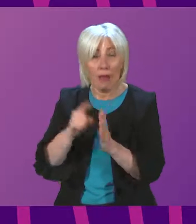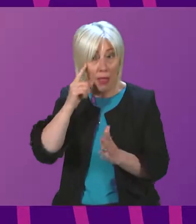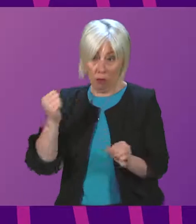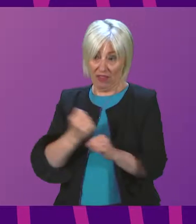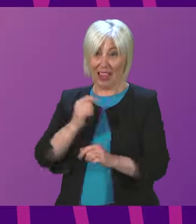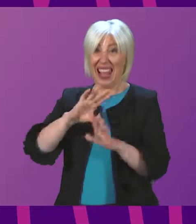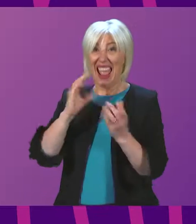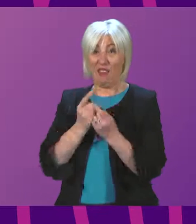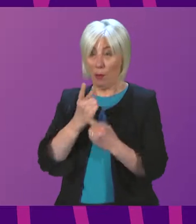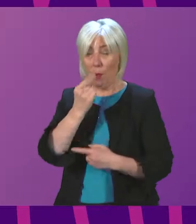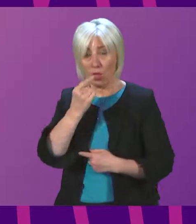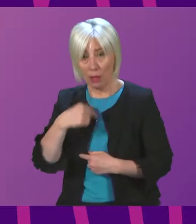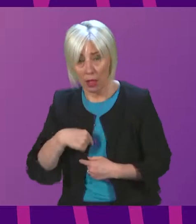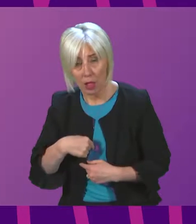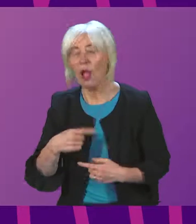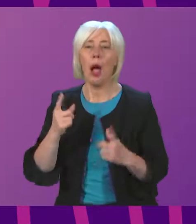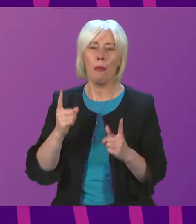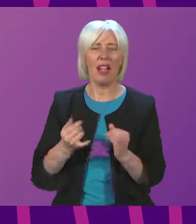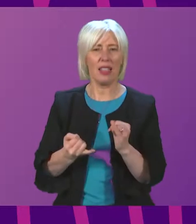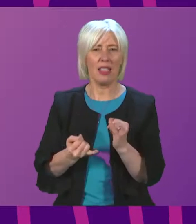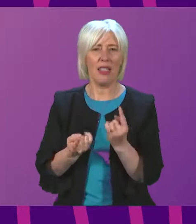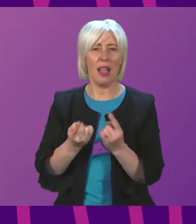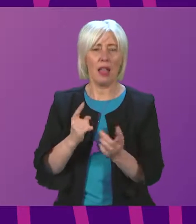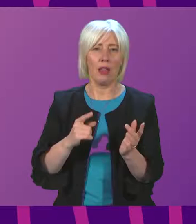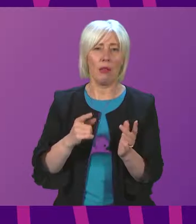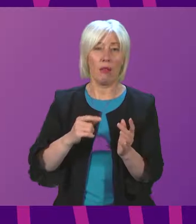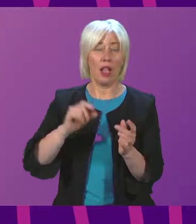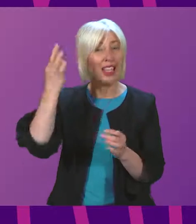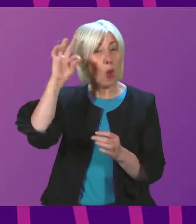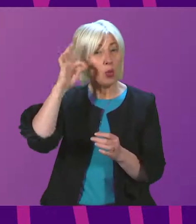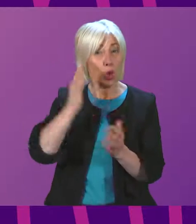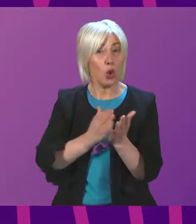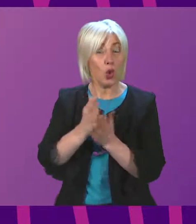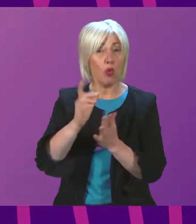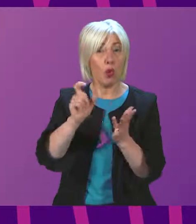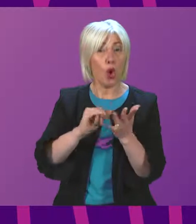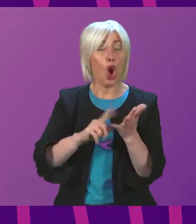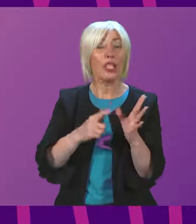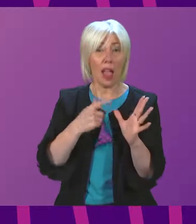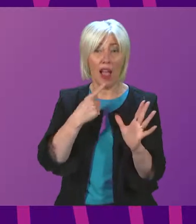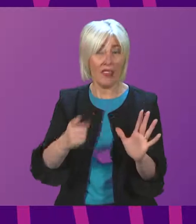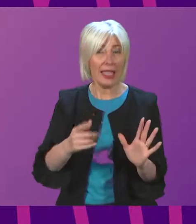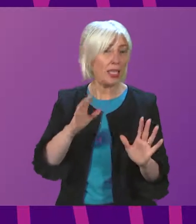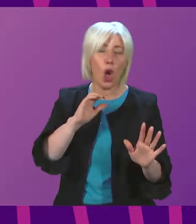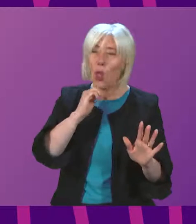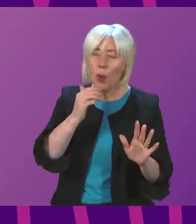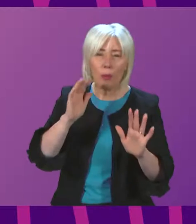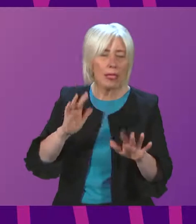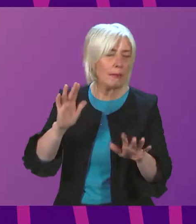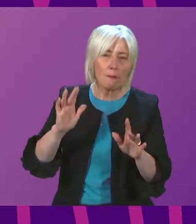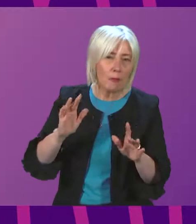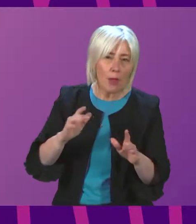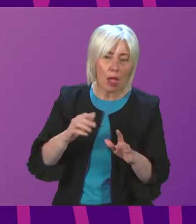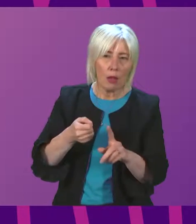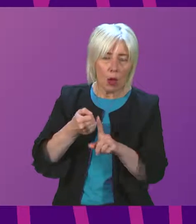And just finally on this point, local authorities through COSLA have said that they will be taking a very much a light touch in terms of the